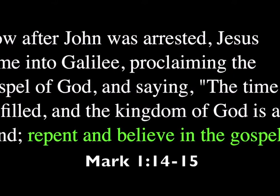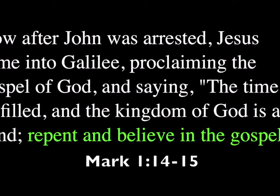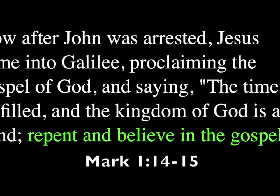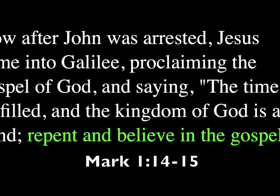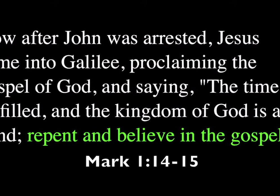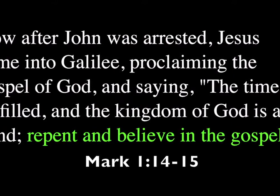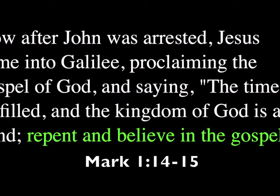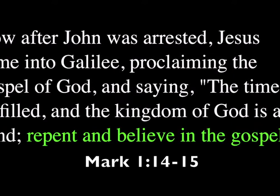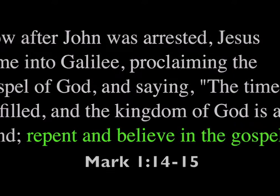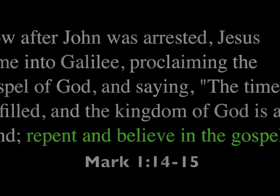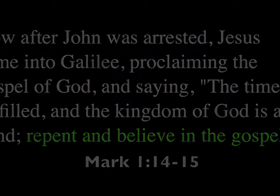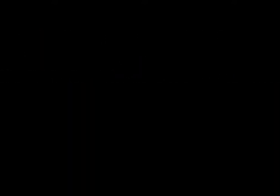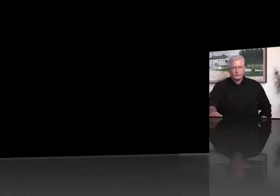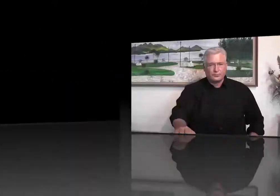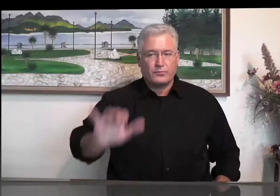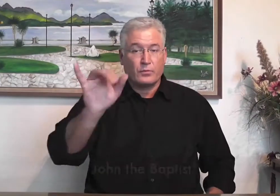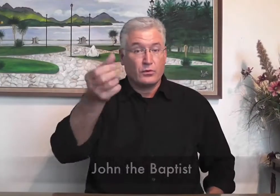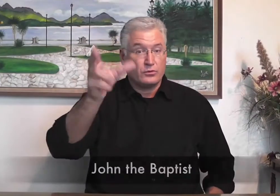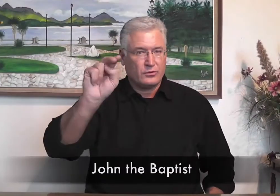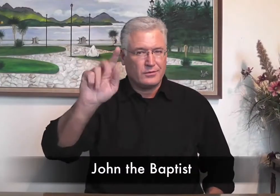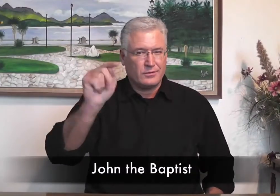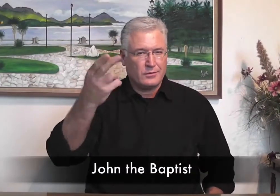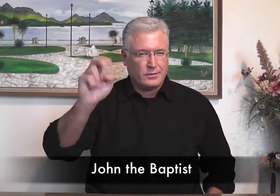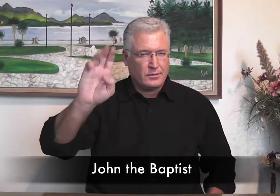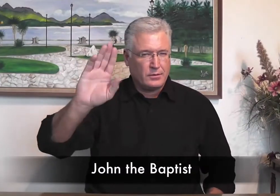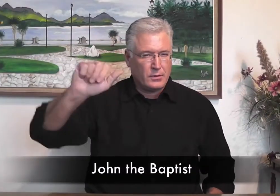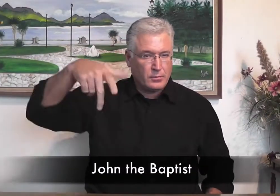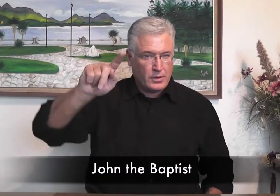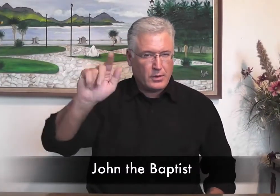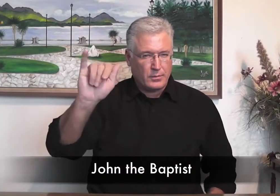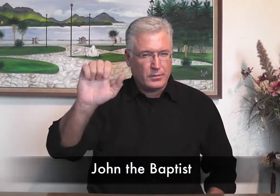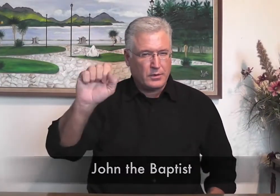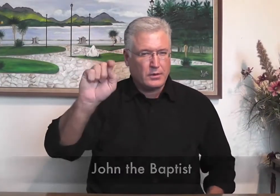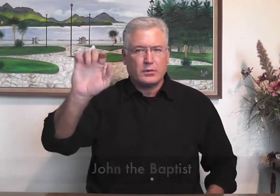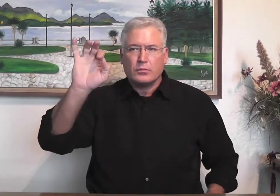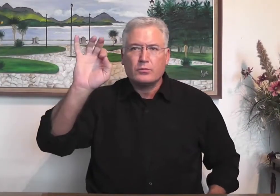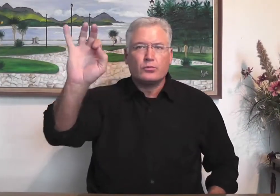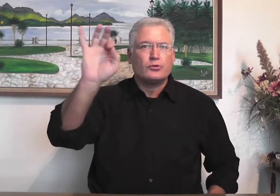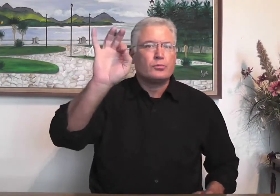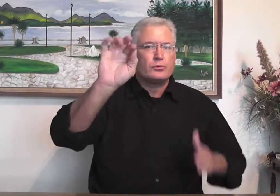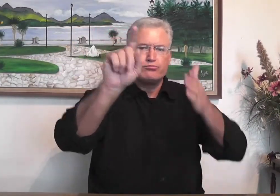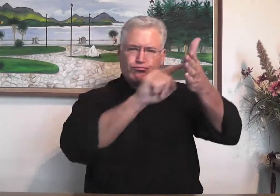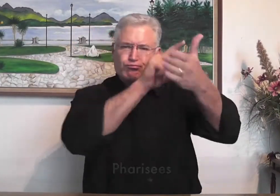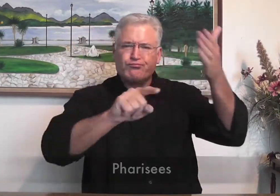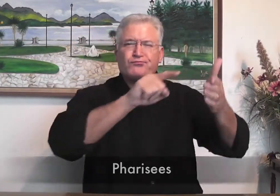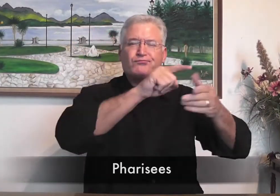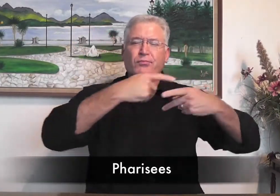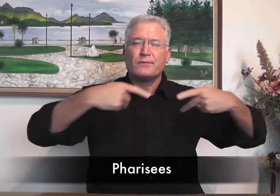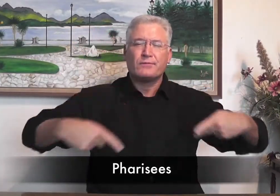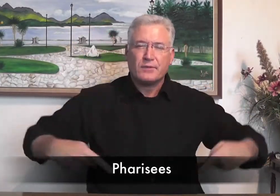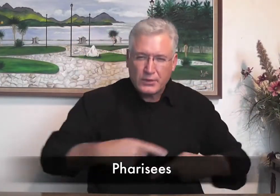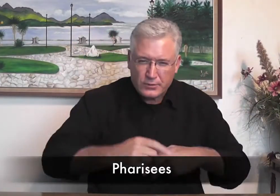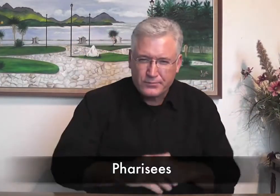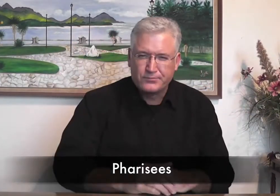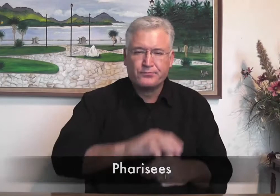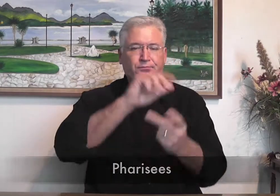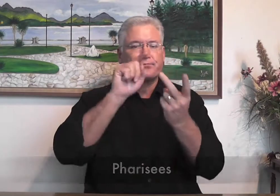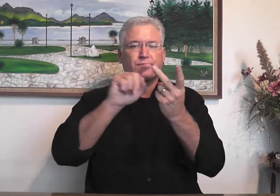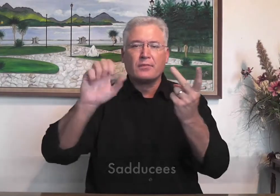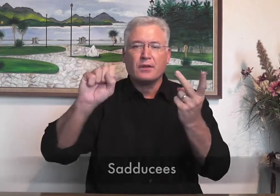God is at hand. Repent and believe in the gospel. John the Baptist, he preached, criticizing